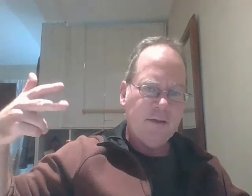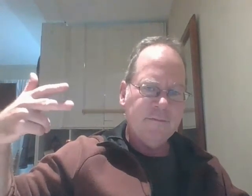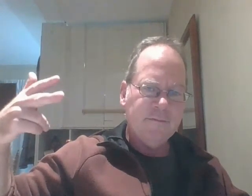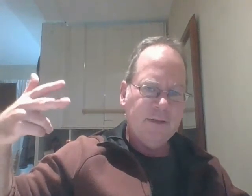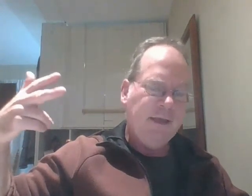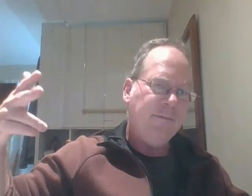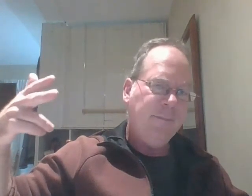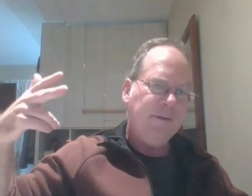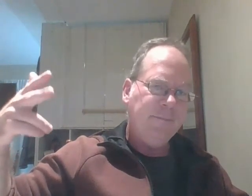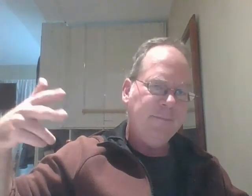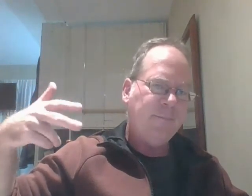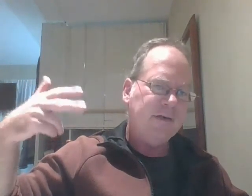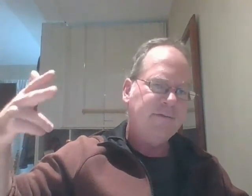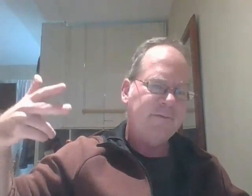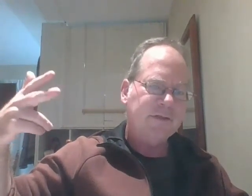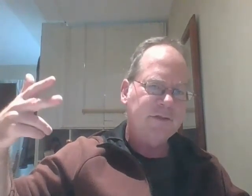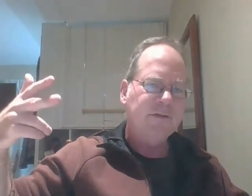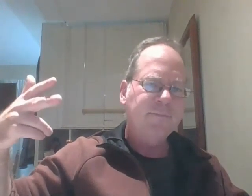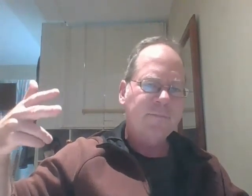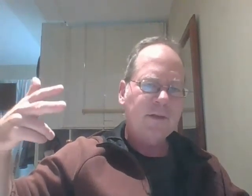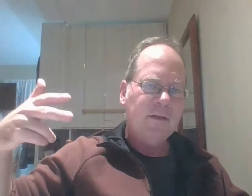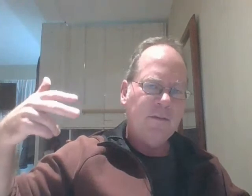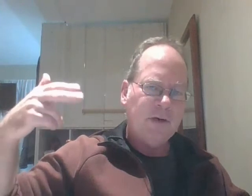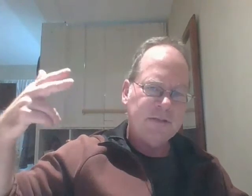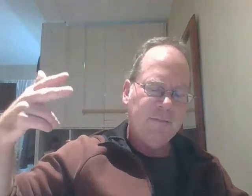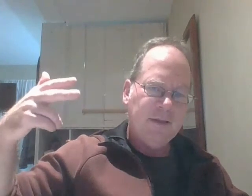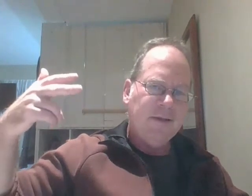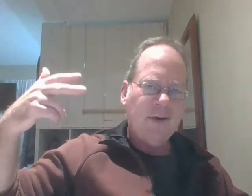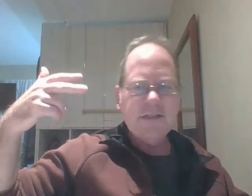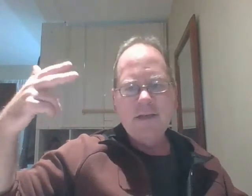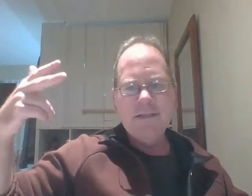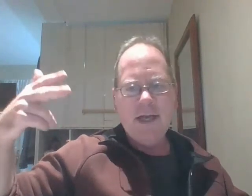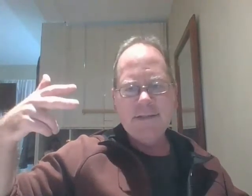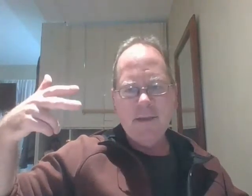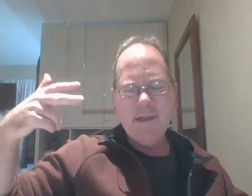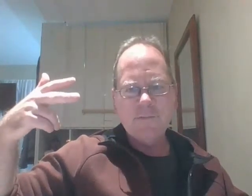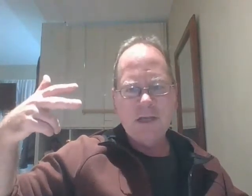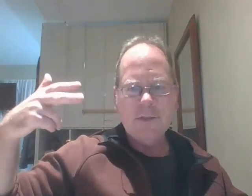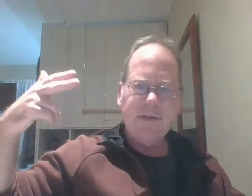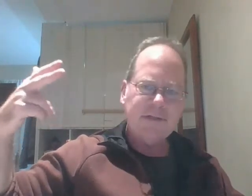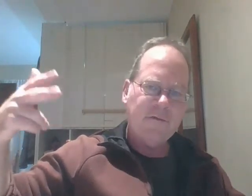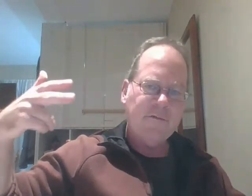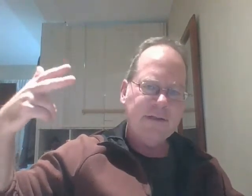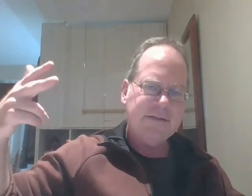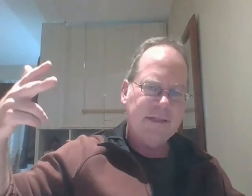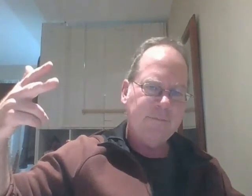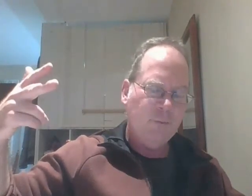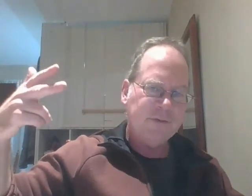and but parts of africa too parts of asia i think it's possible but it's hard for me to see that but we'll see